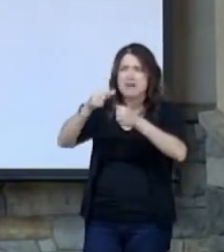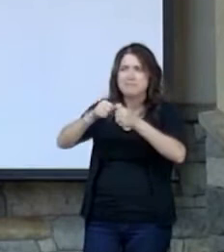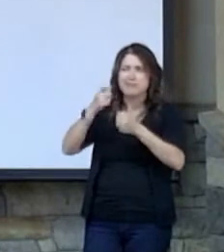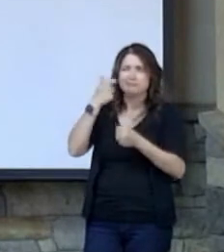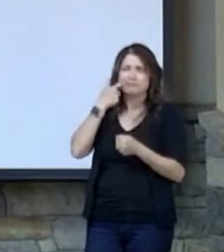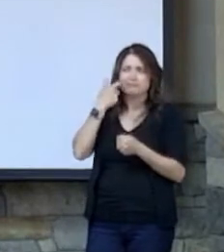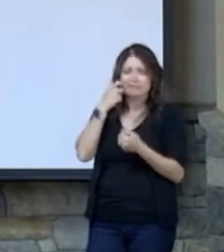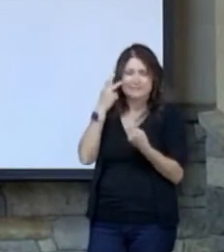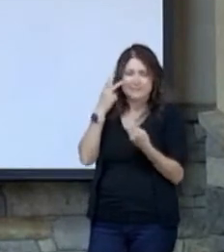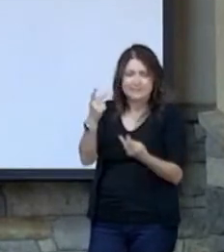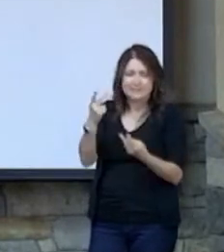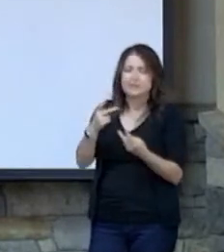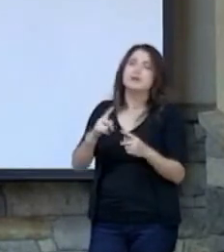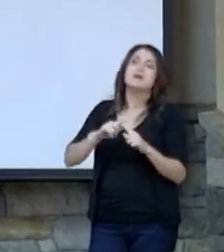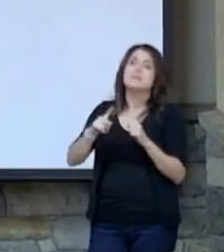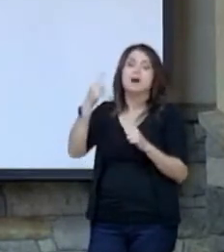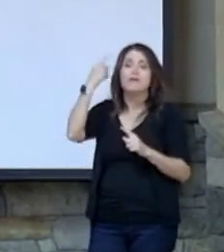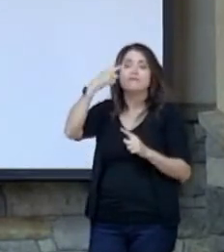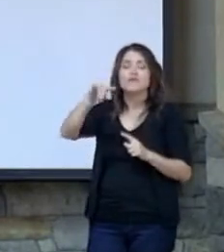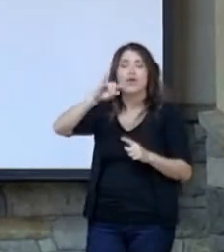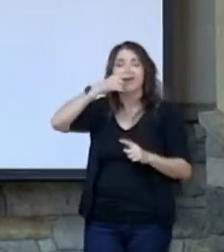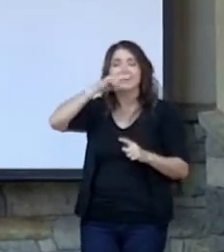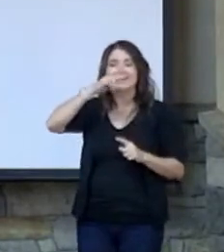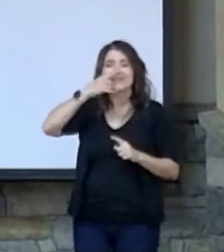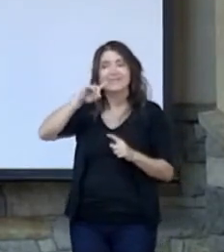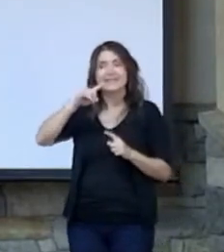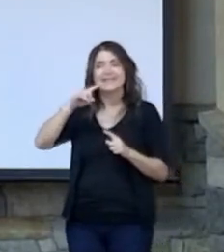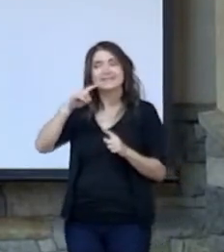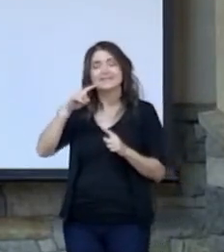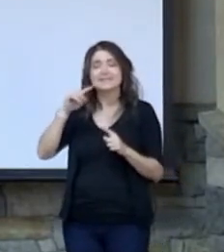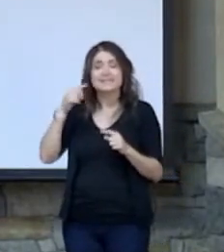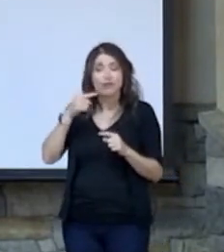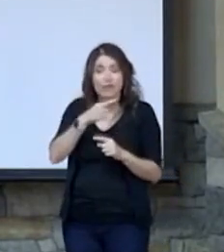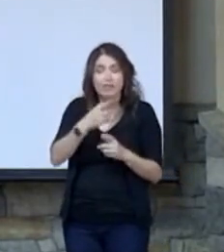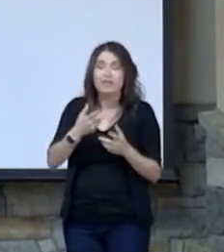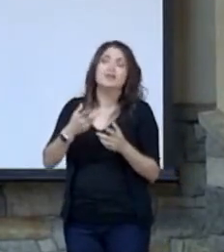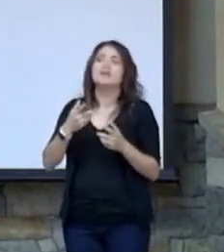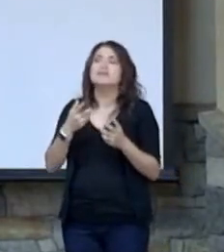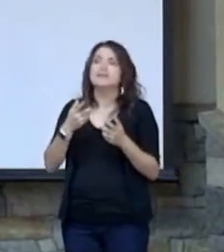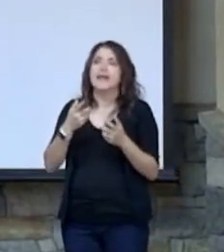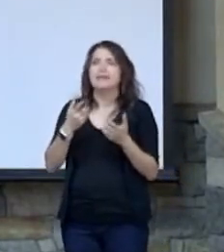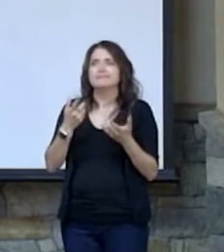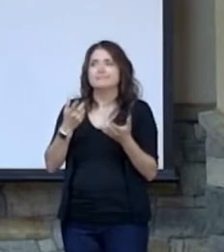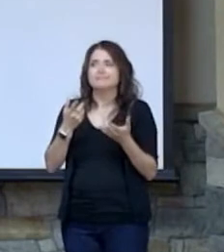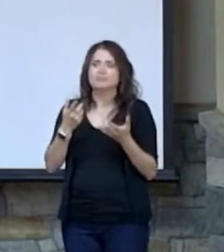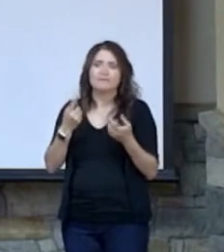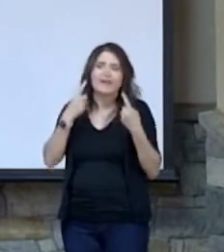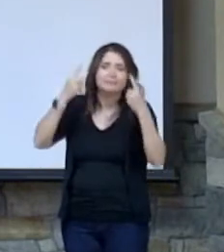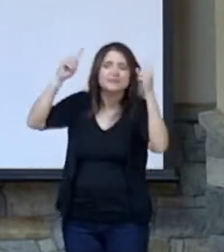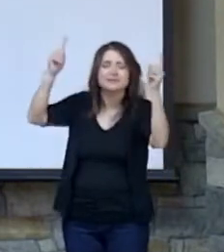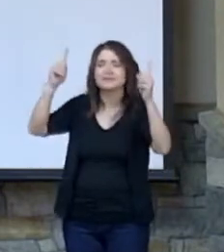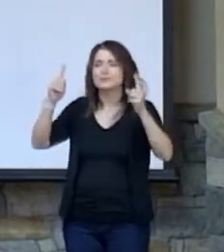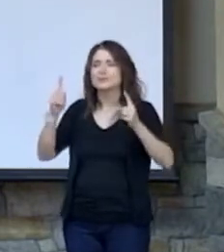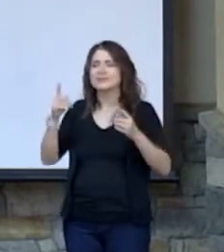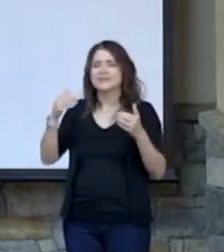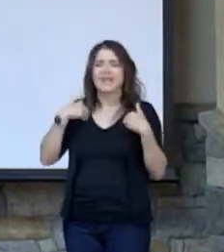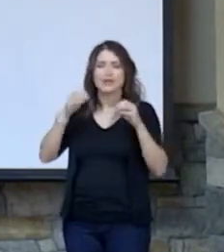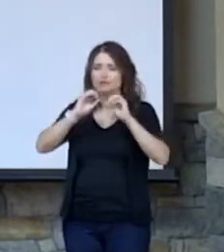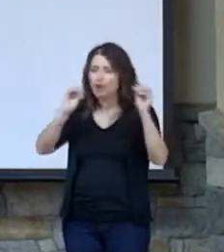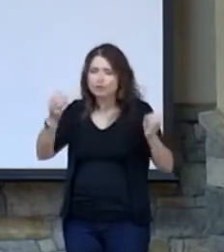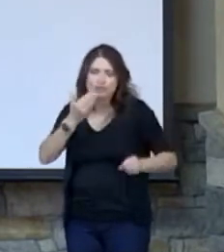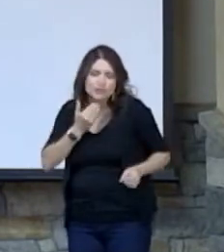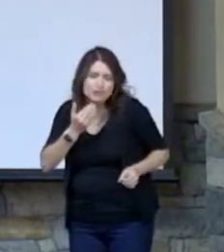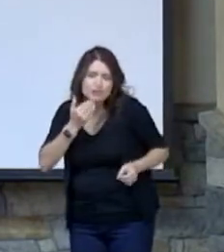recently. It was for a kid's cereal, and kind of the claim to fame of this cereal was they had no sugar,